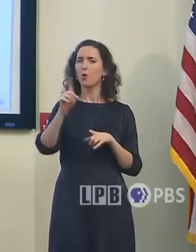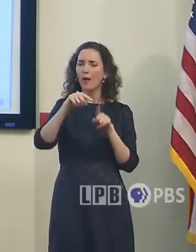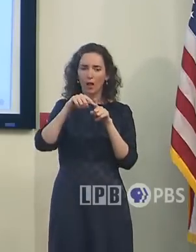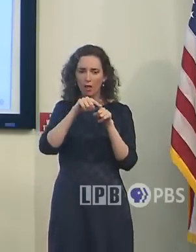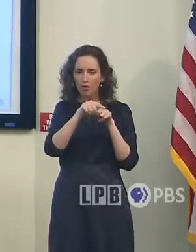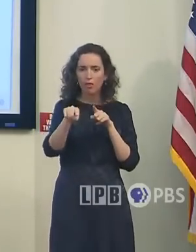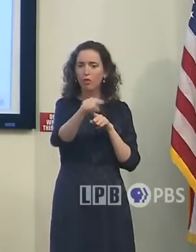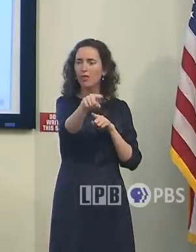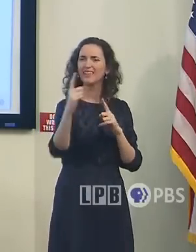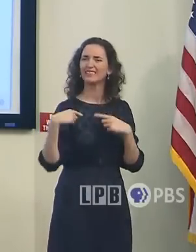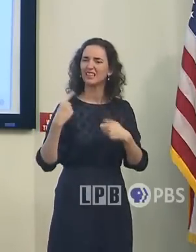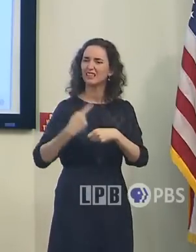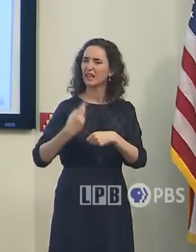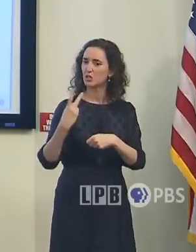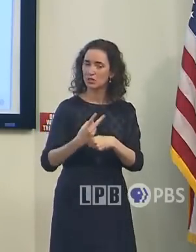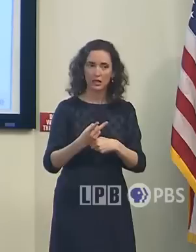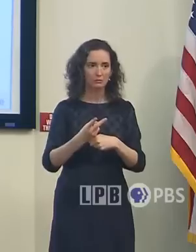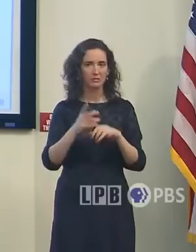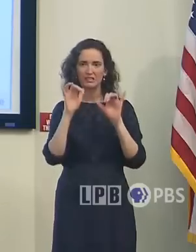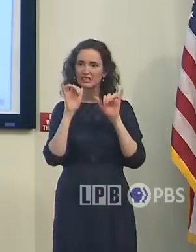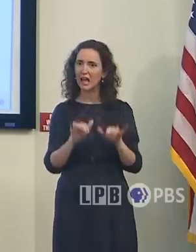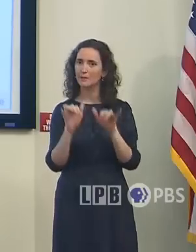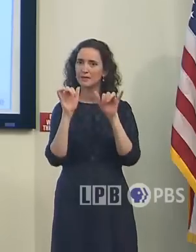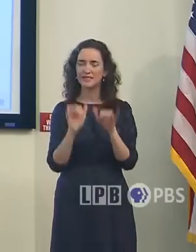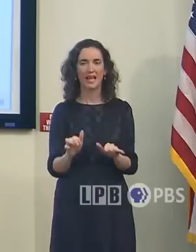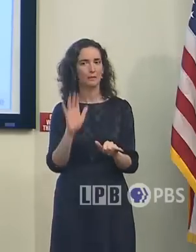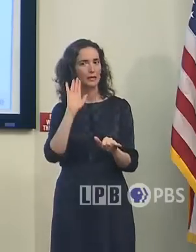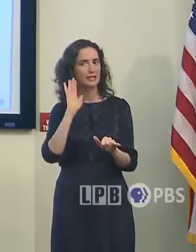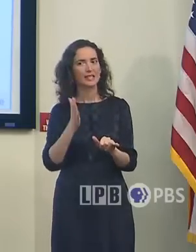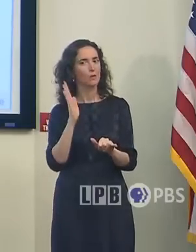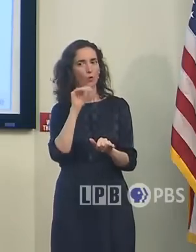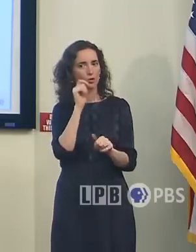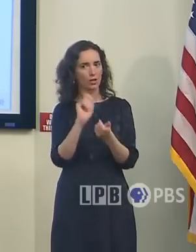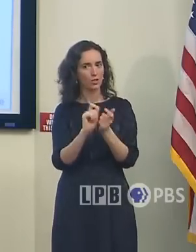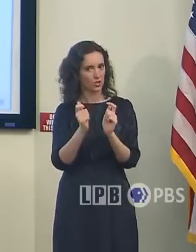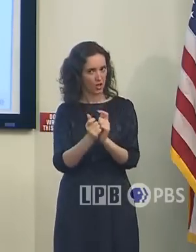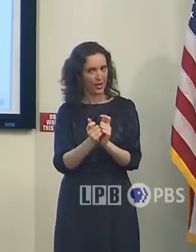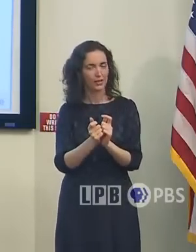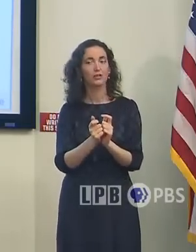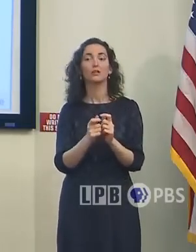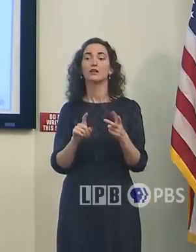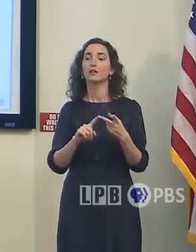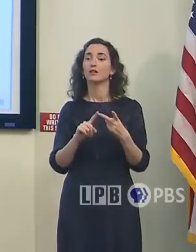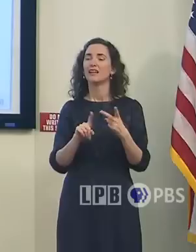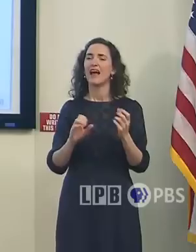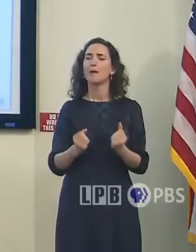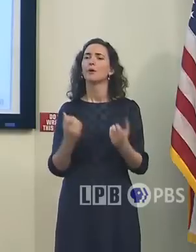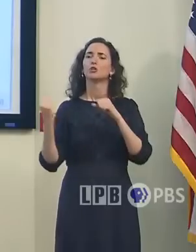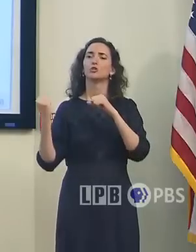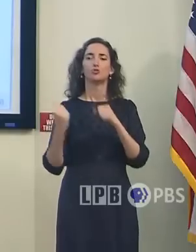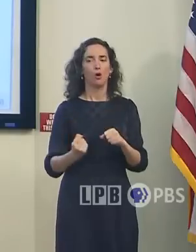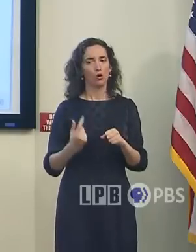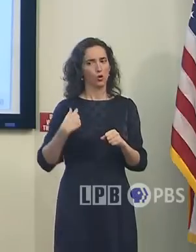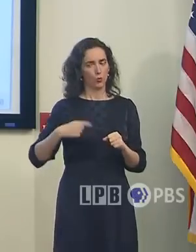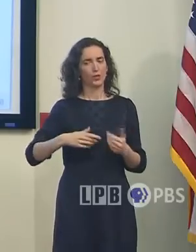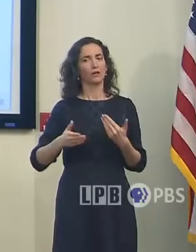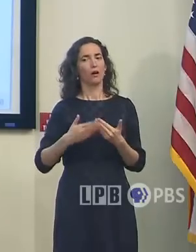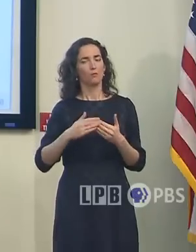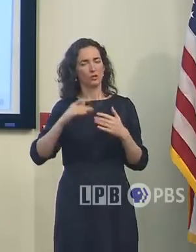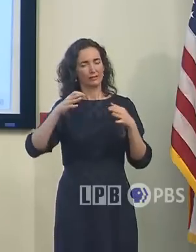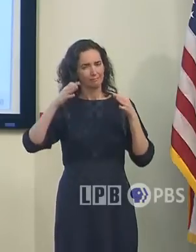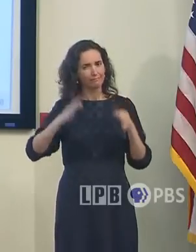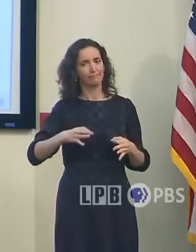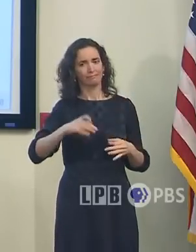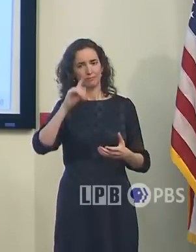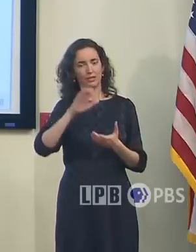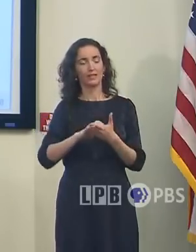the last day or two. We are becoming more and more certain when it comes to the intensity. That cat four at landfall